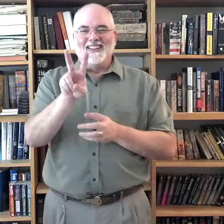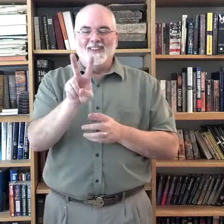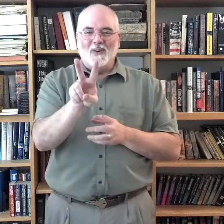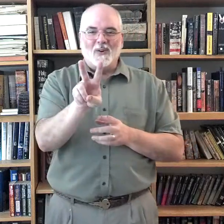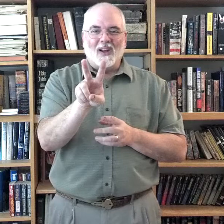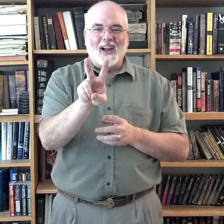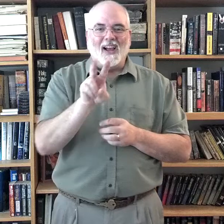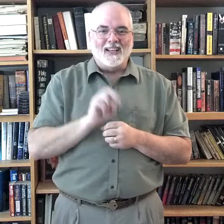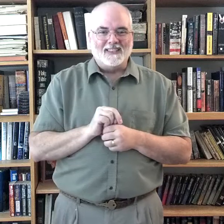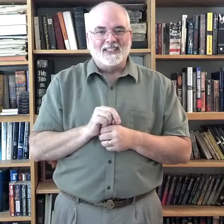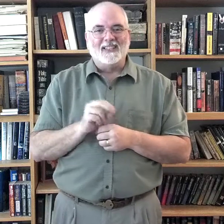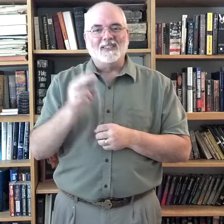Eyes.